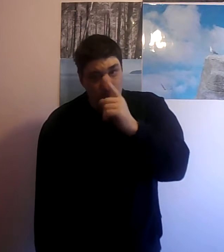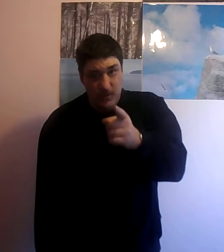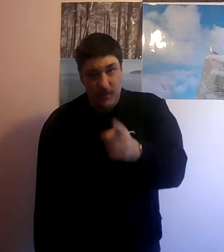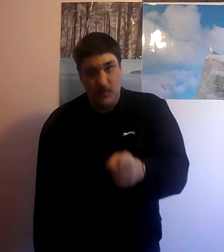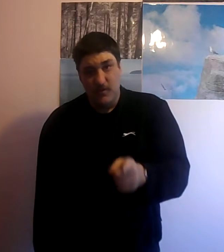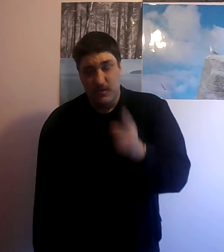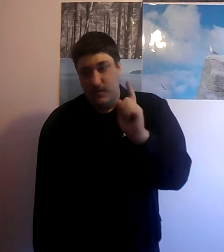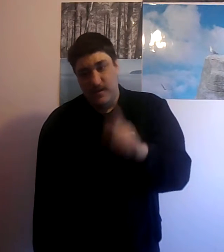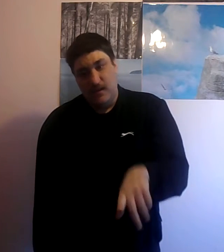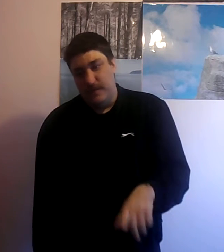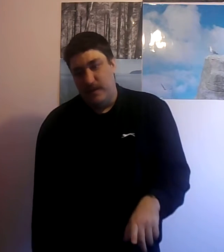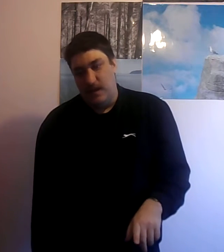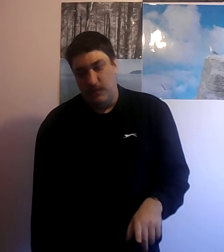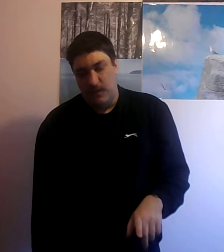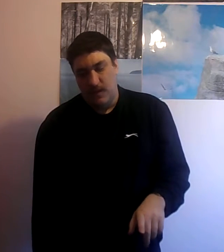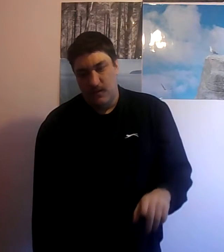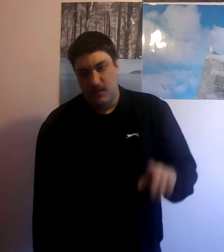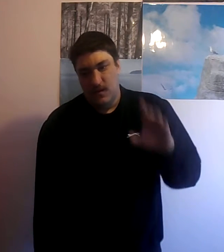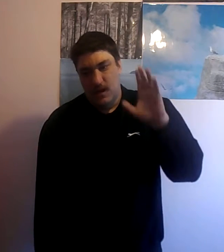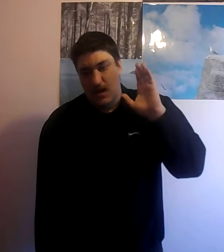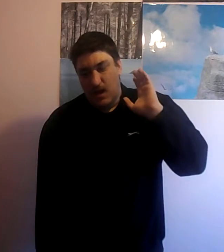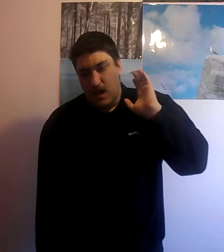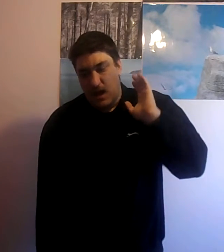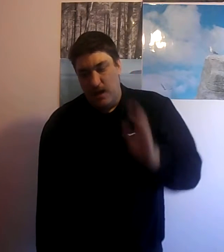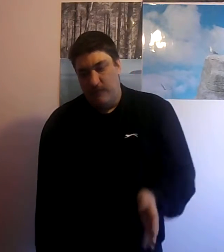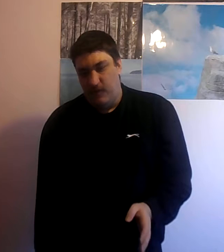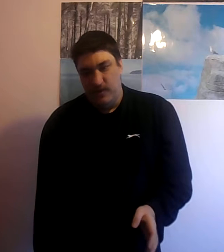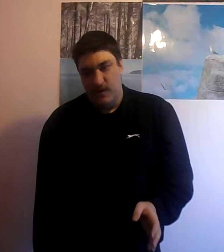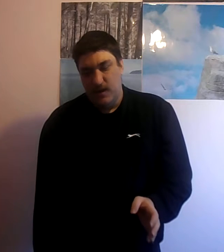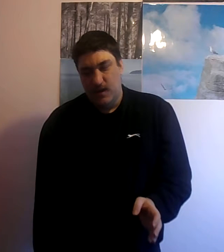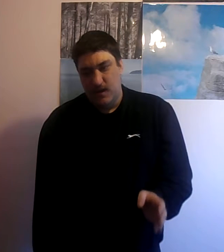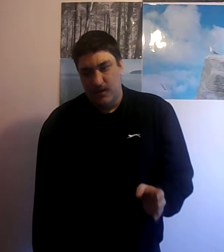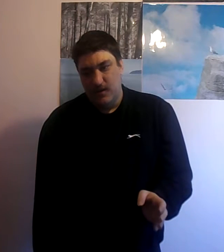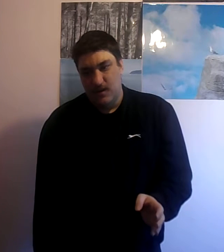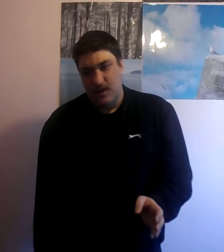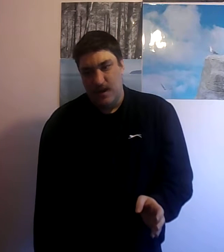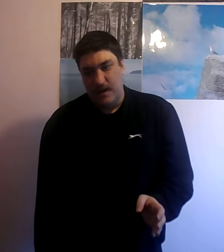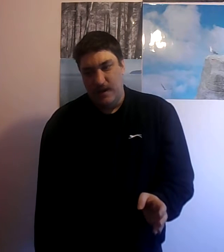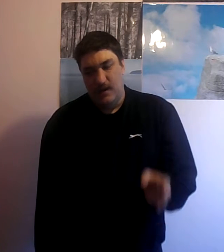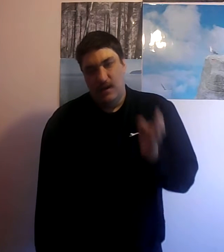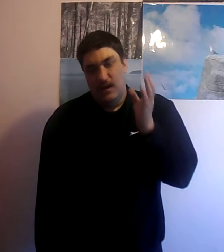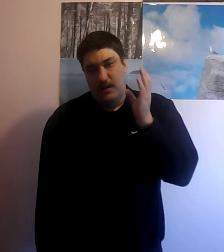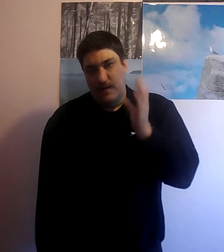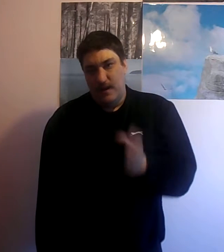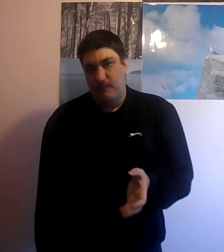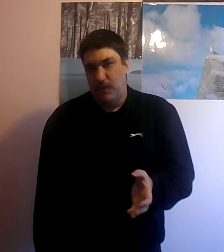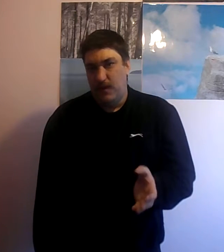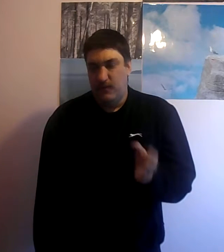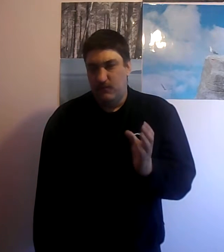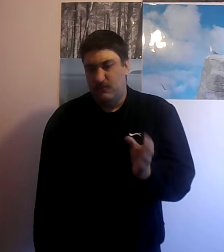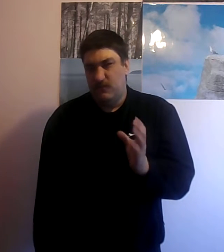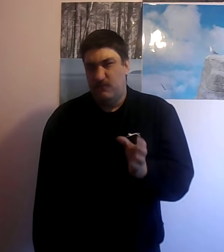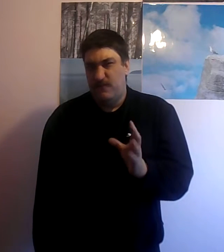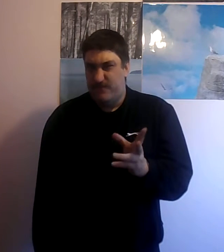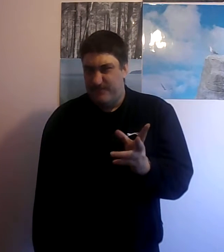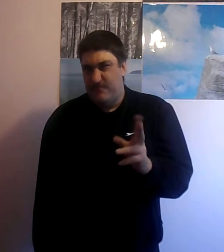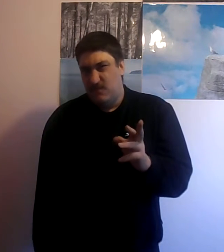worst ones are the Zelda games I have honestly can honestly say that I have played two